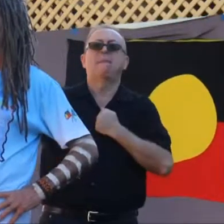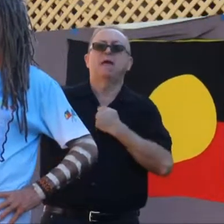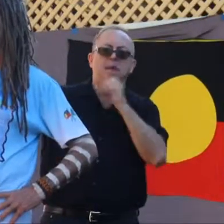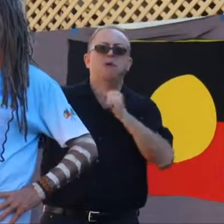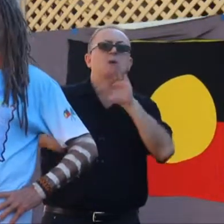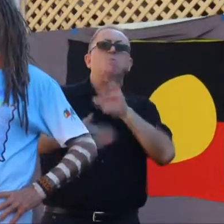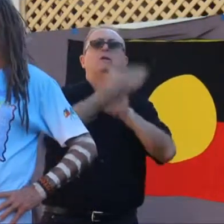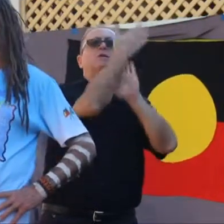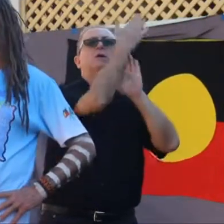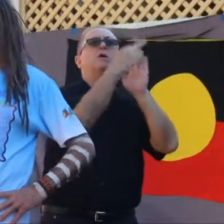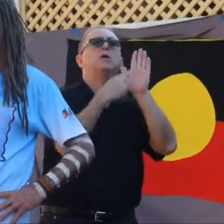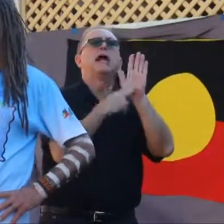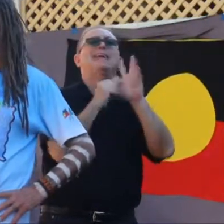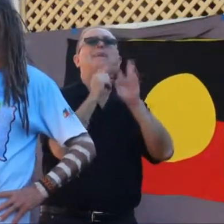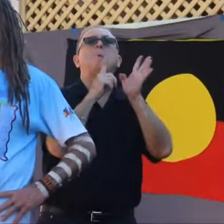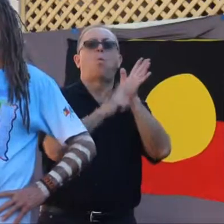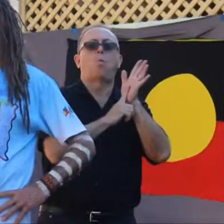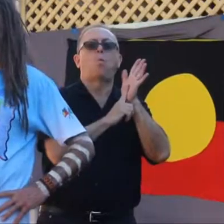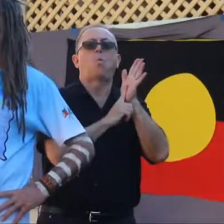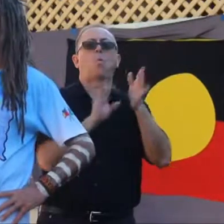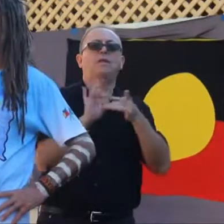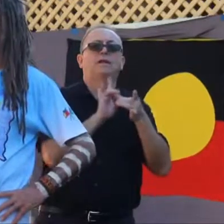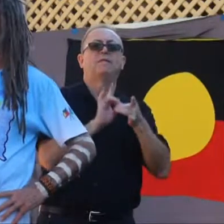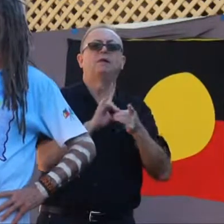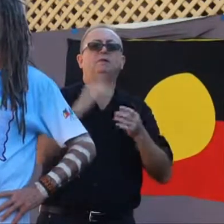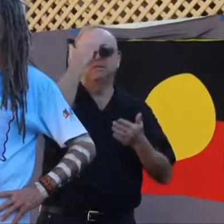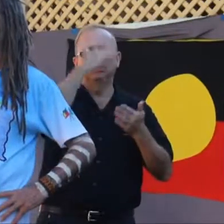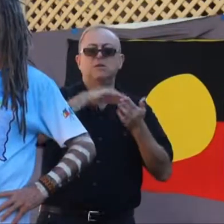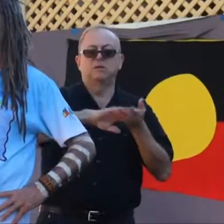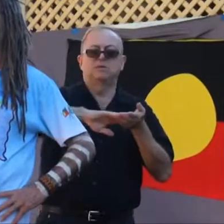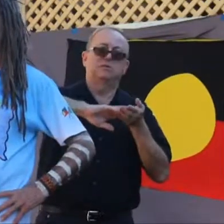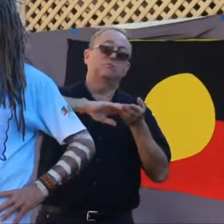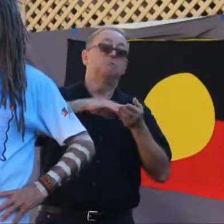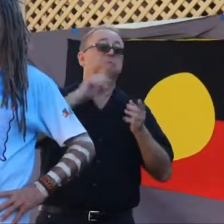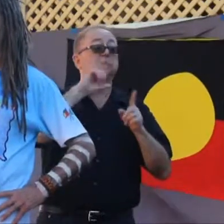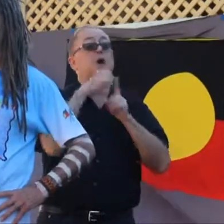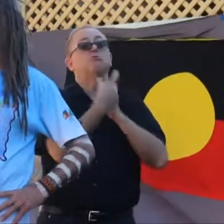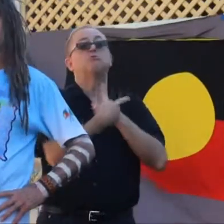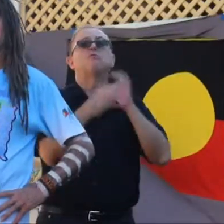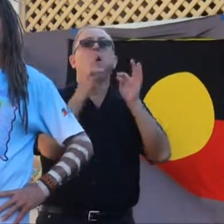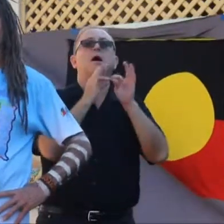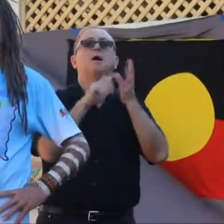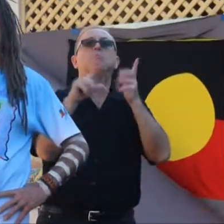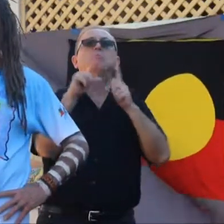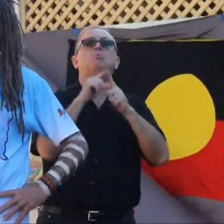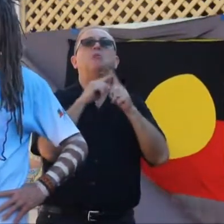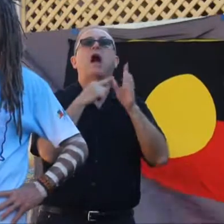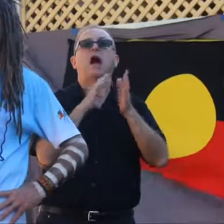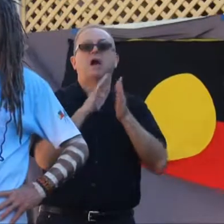and experience the culture in, of the Buddha. Yoay. We have got our creator. We, we know his